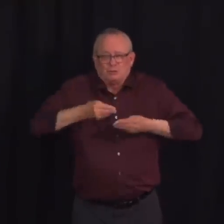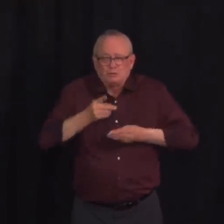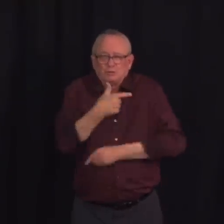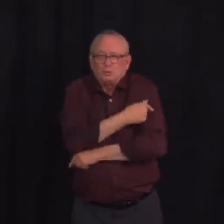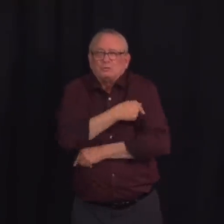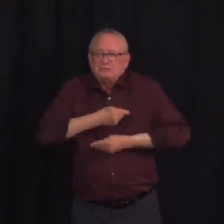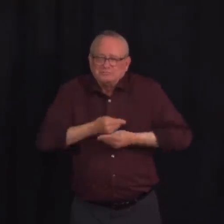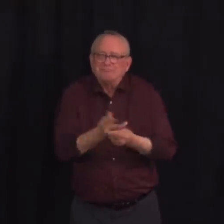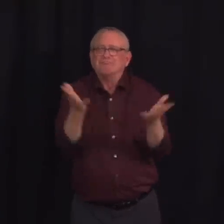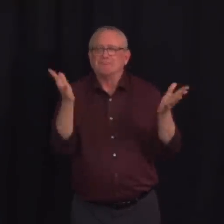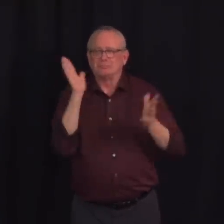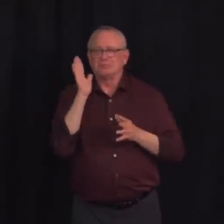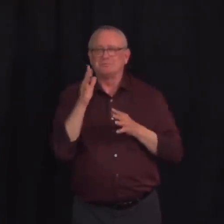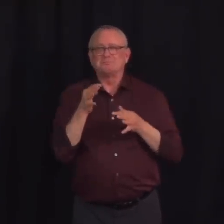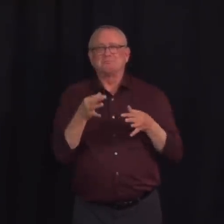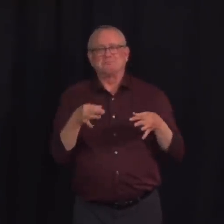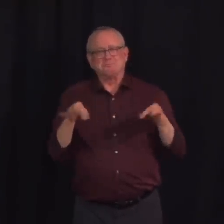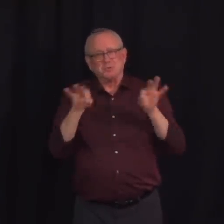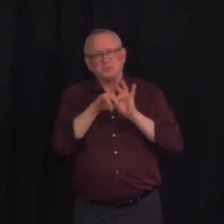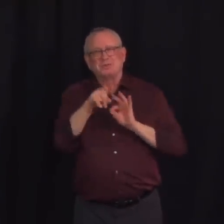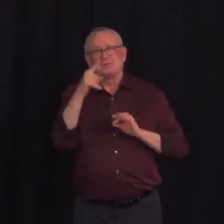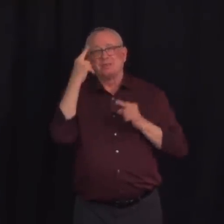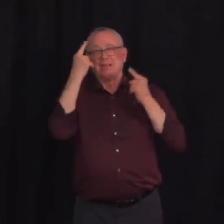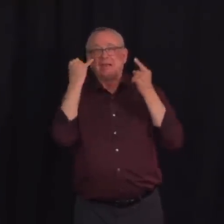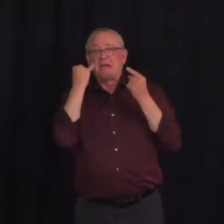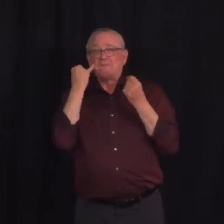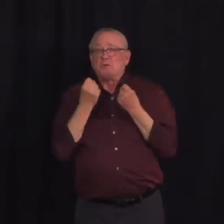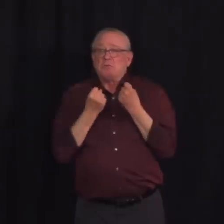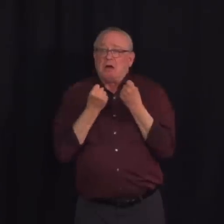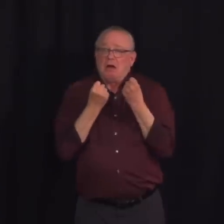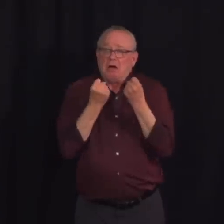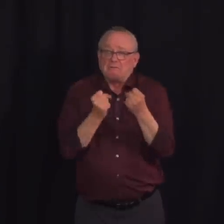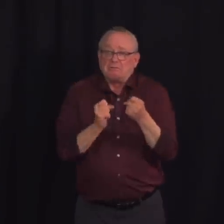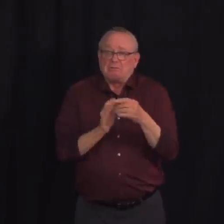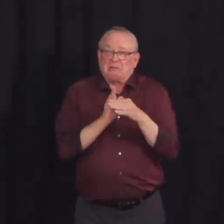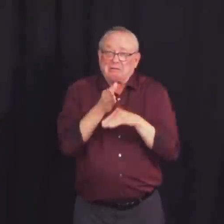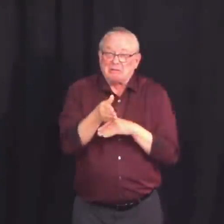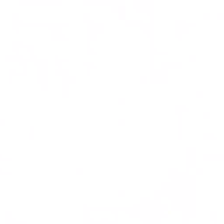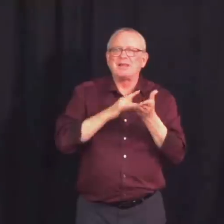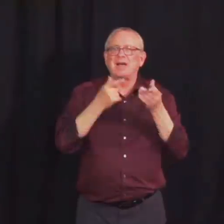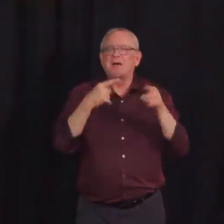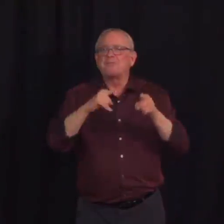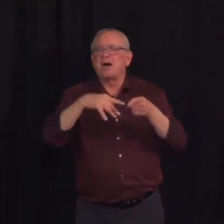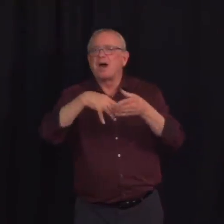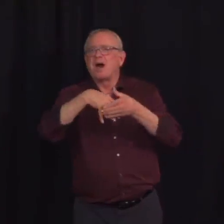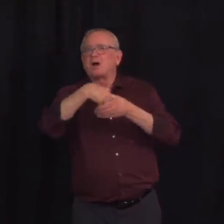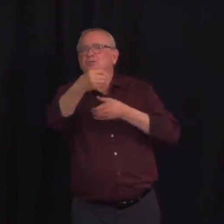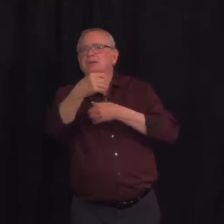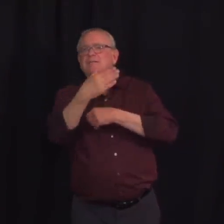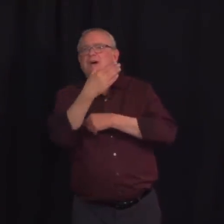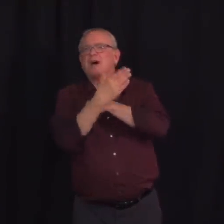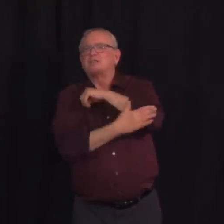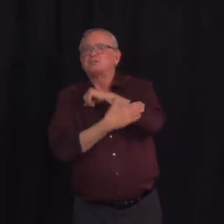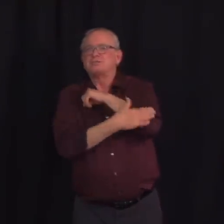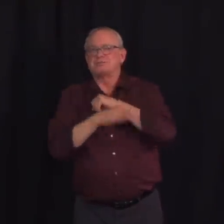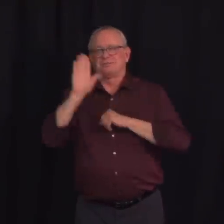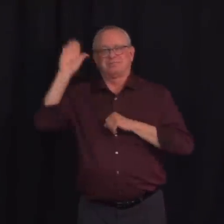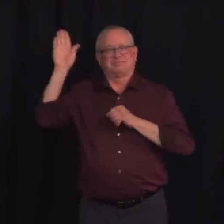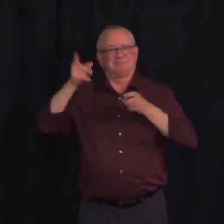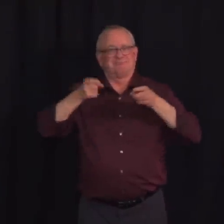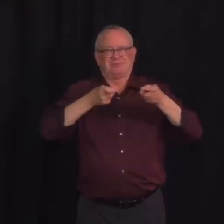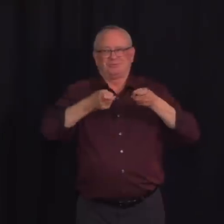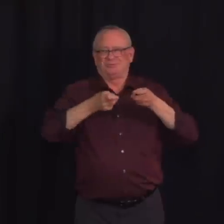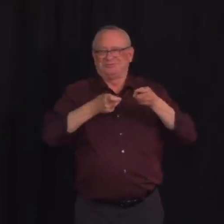questions, again, I was not involved in those discussions and that really was a federal decision. Of course, I would believe that